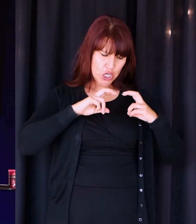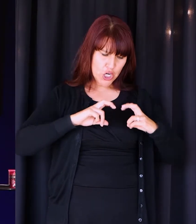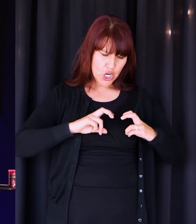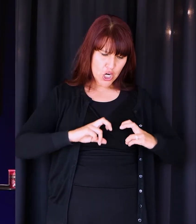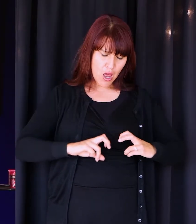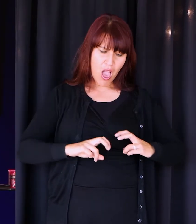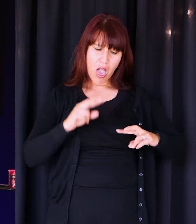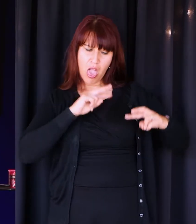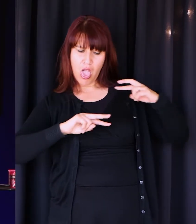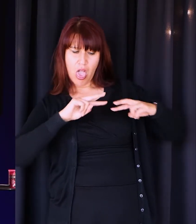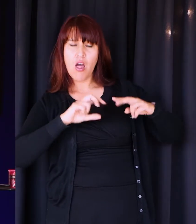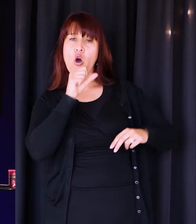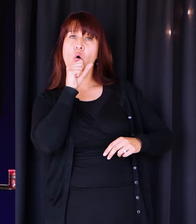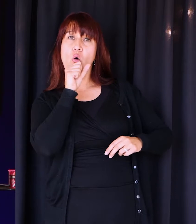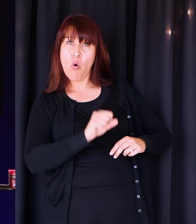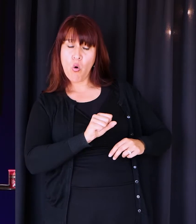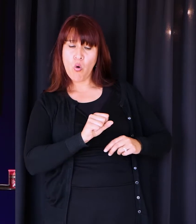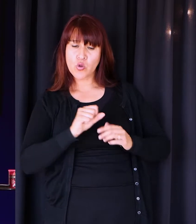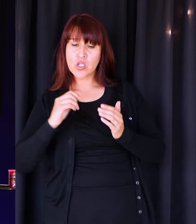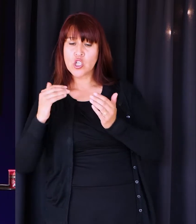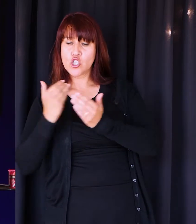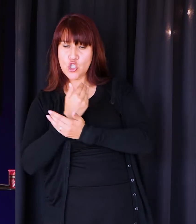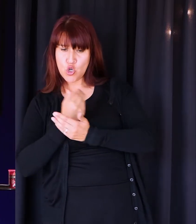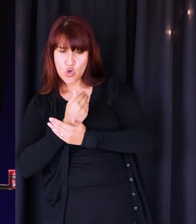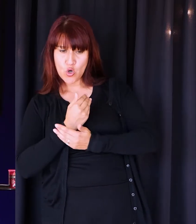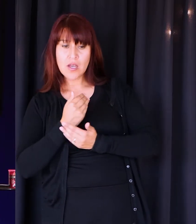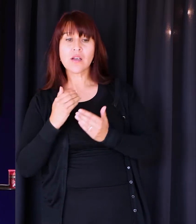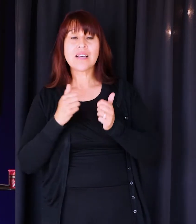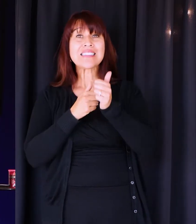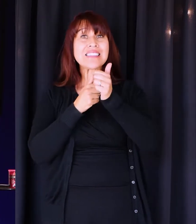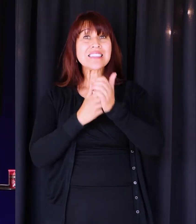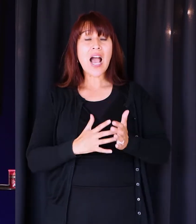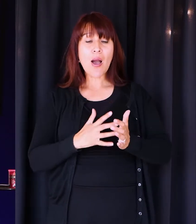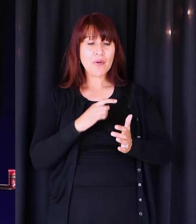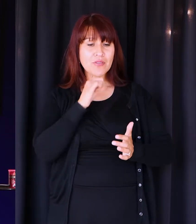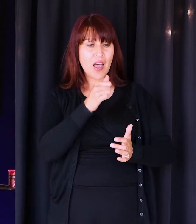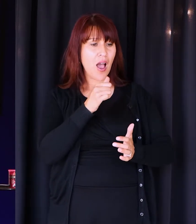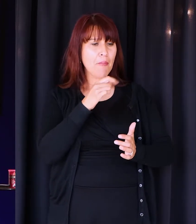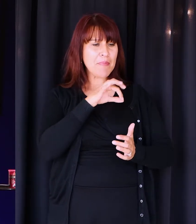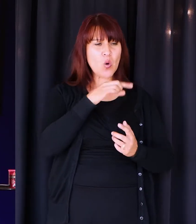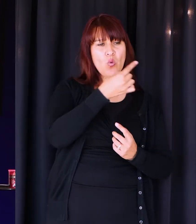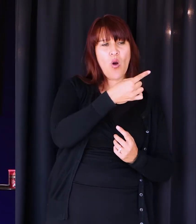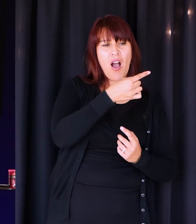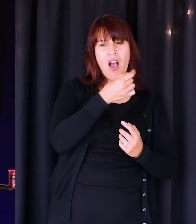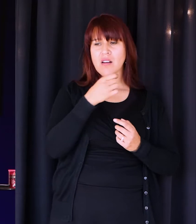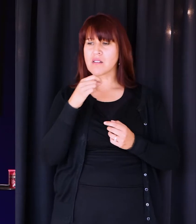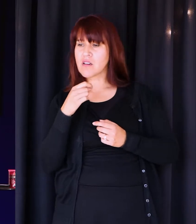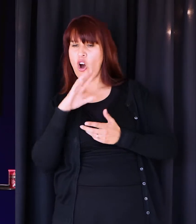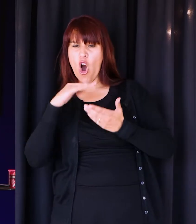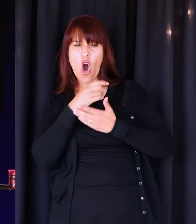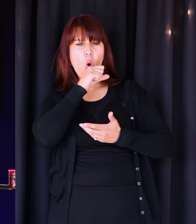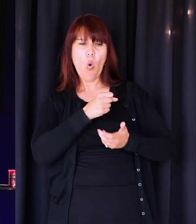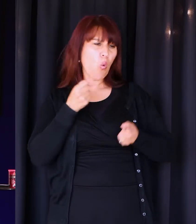We'll weigh out the old and the new. And a disciple doesn't only take one or the other. We're not throwing out everything